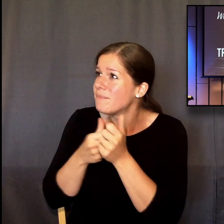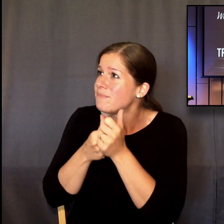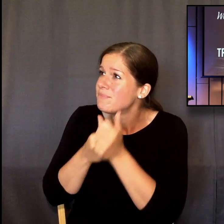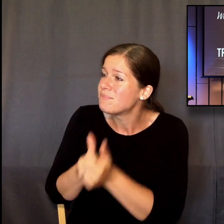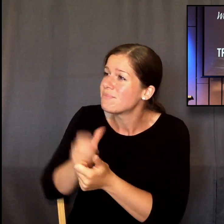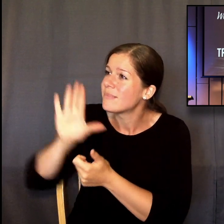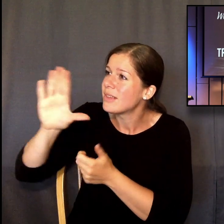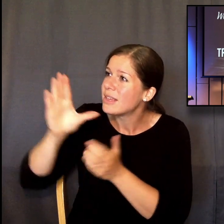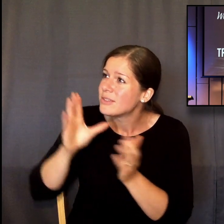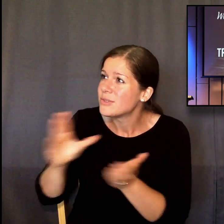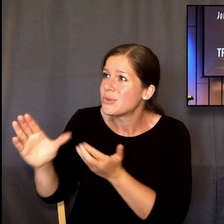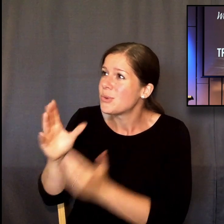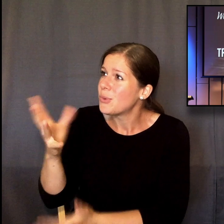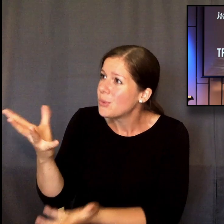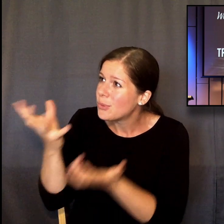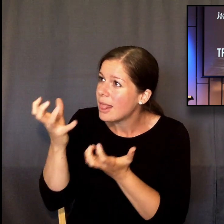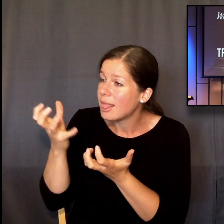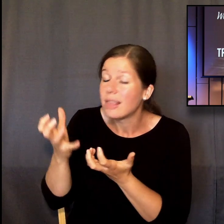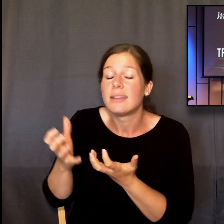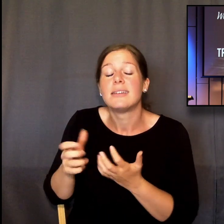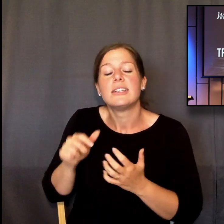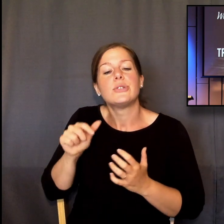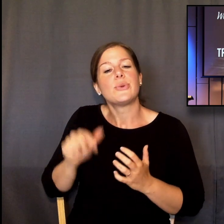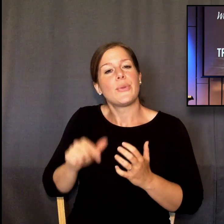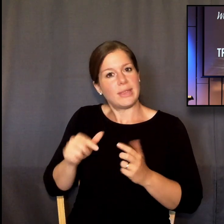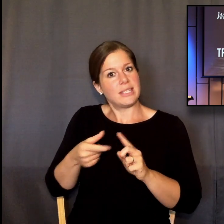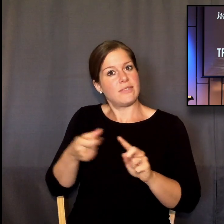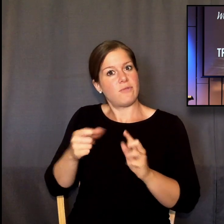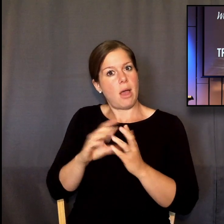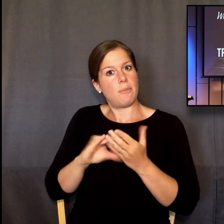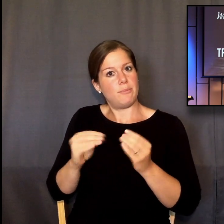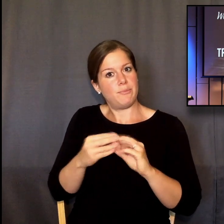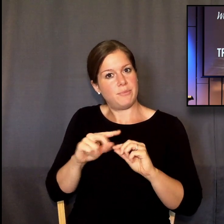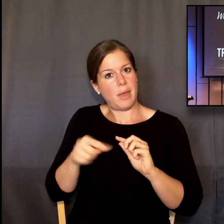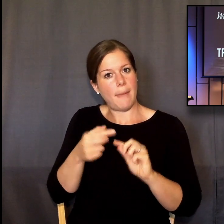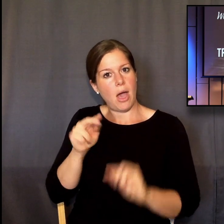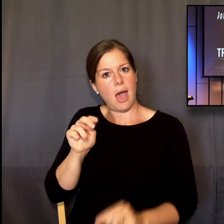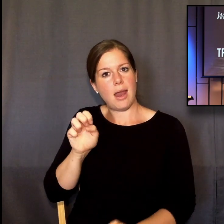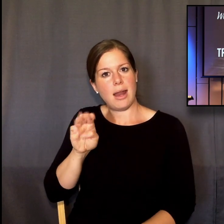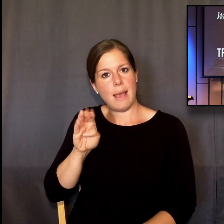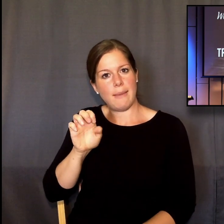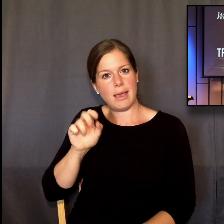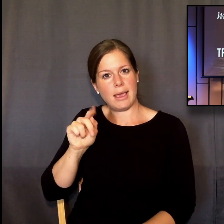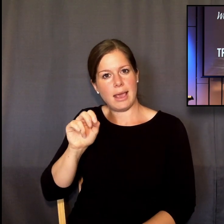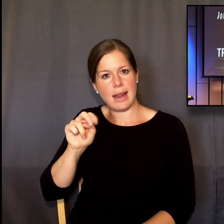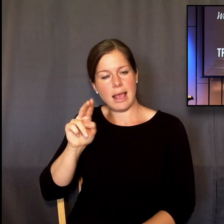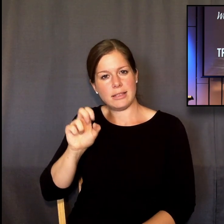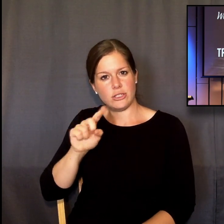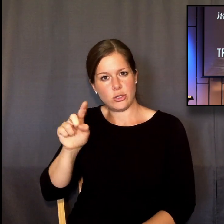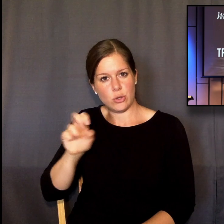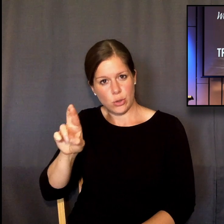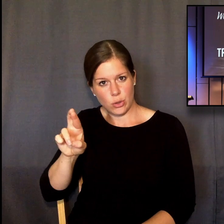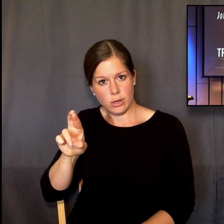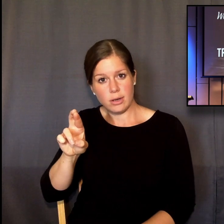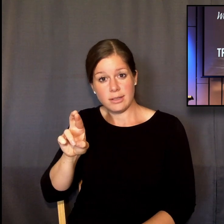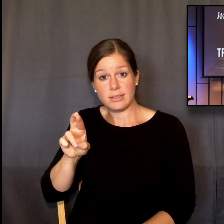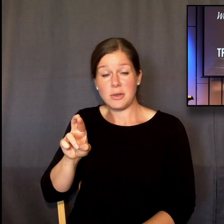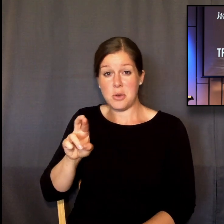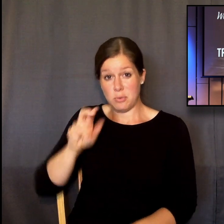here is Nebuchadnezzar went crazy back in his right mind, and when he is in his right mind, when he is thinking